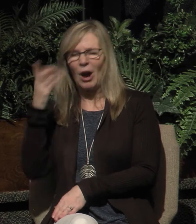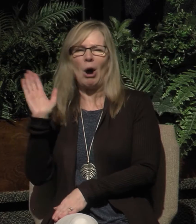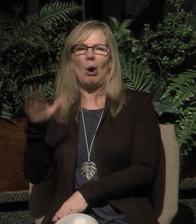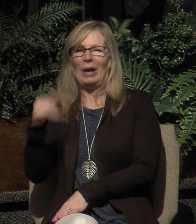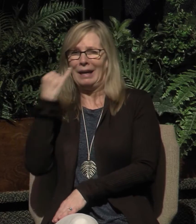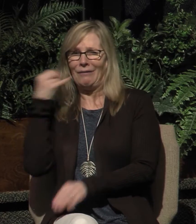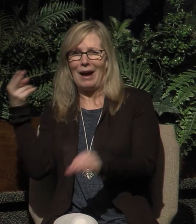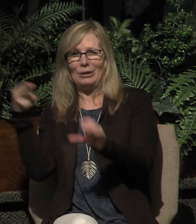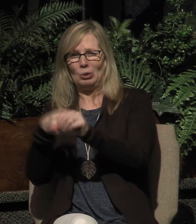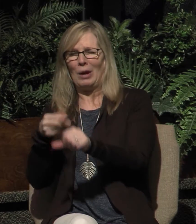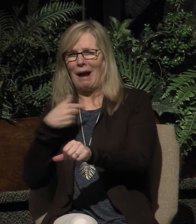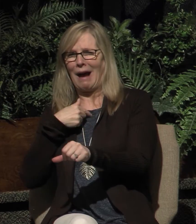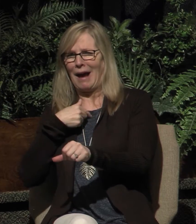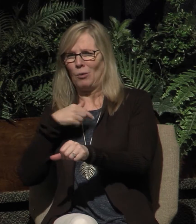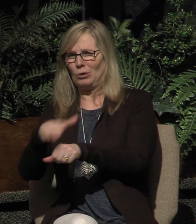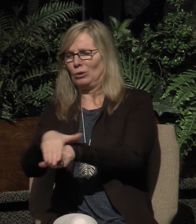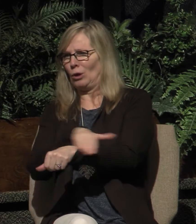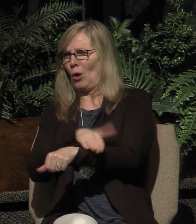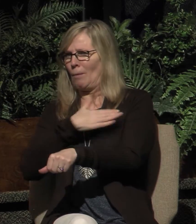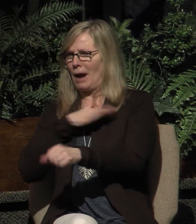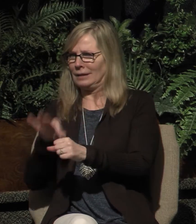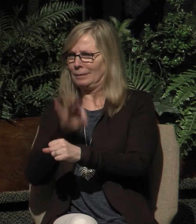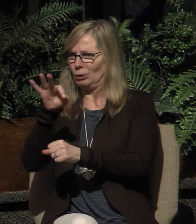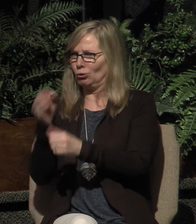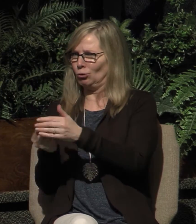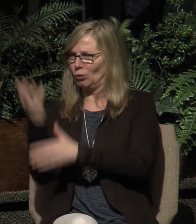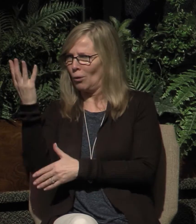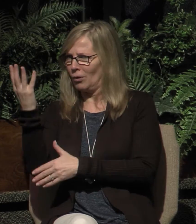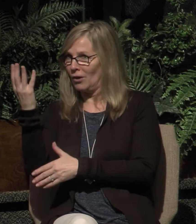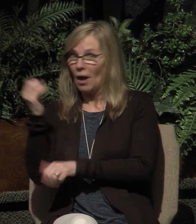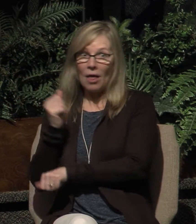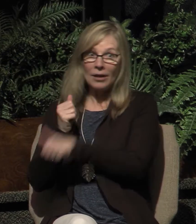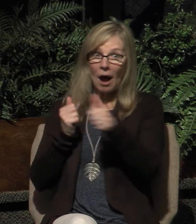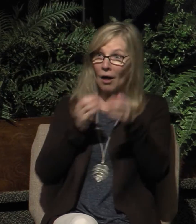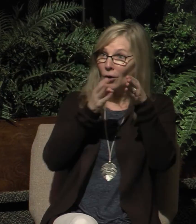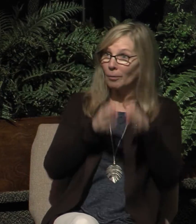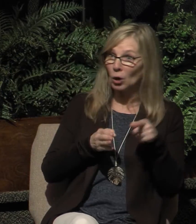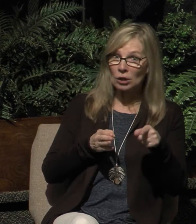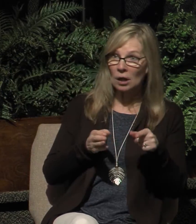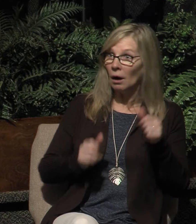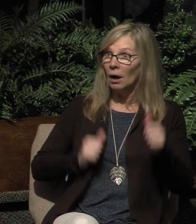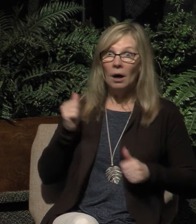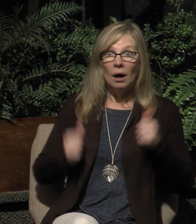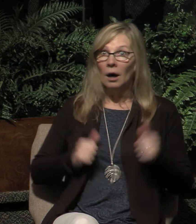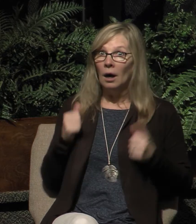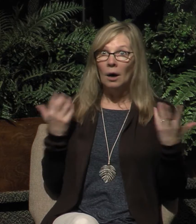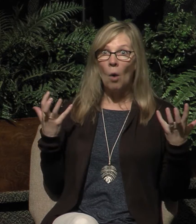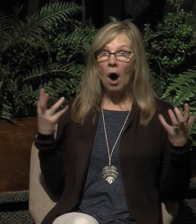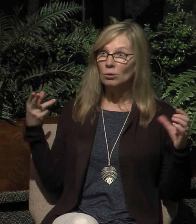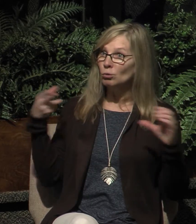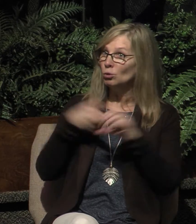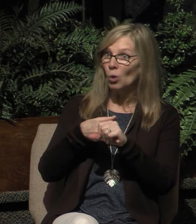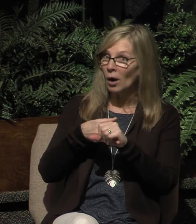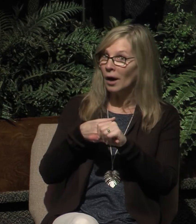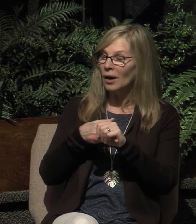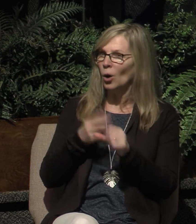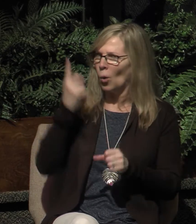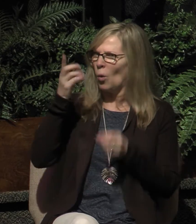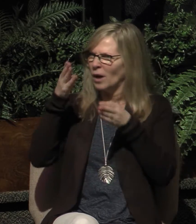spiritually while the other person is so determined to join the church that in the words of one writer who was familiar with Spurgeon, he said, and I